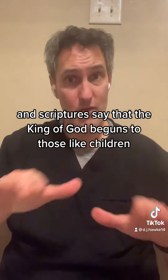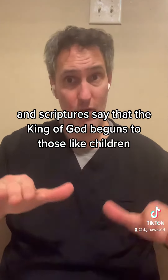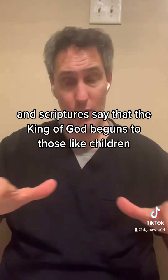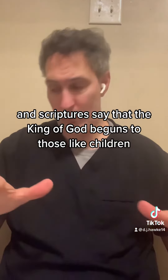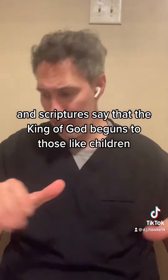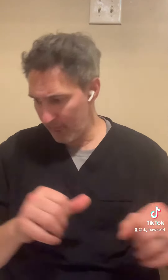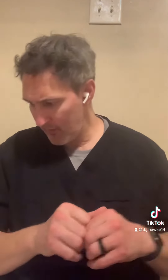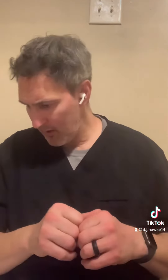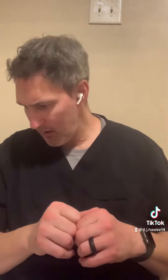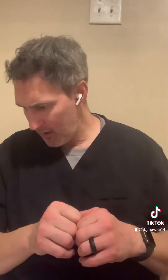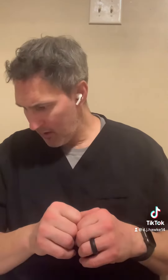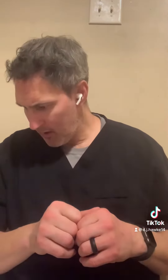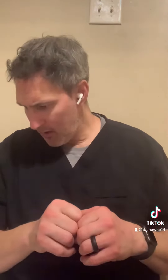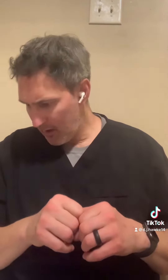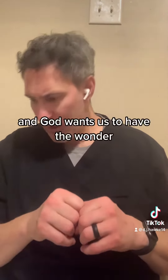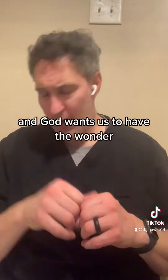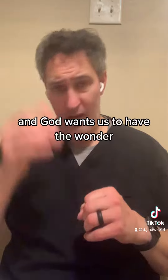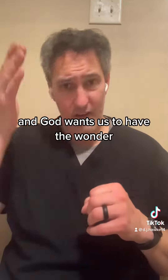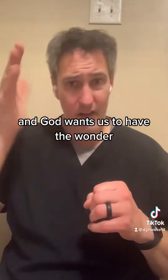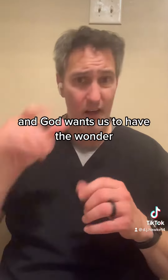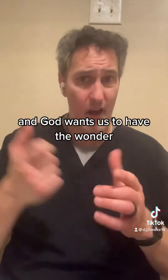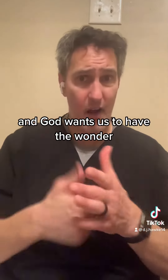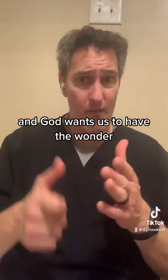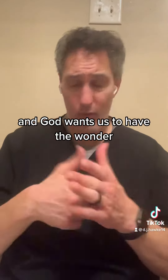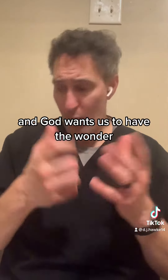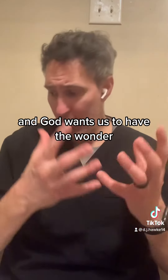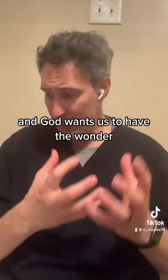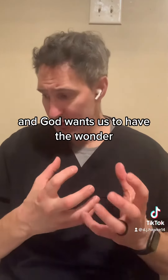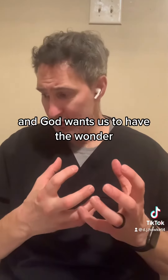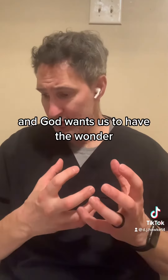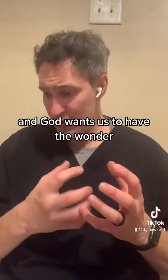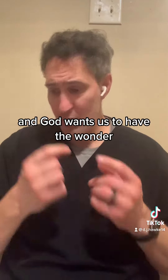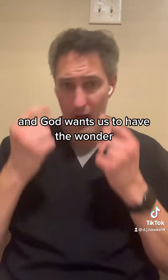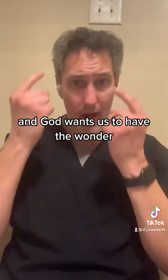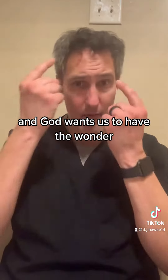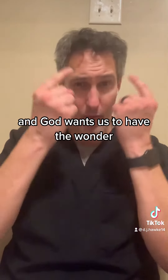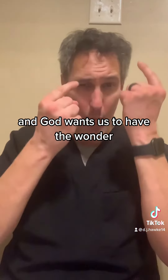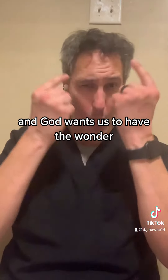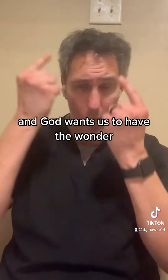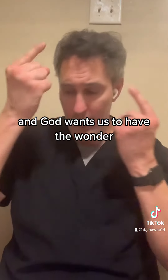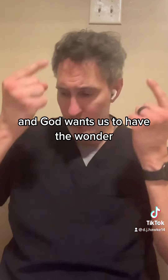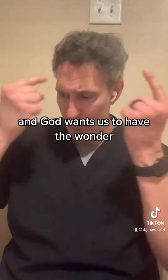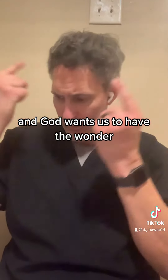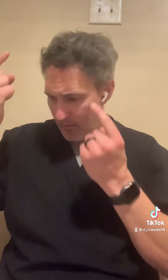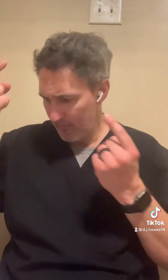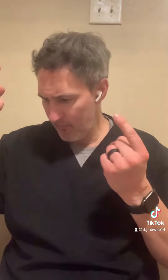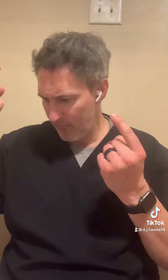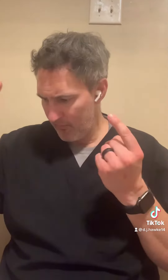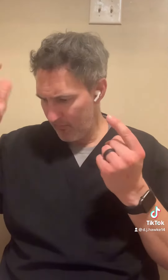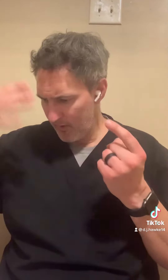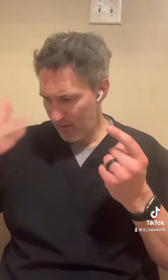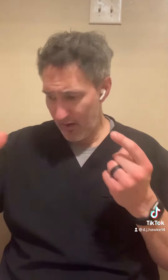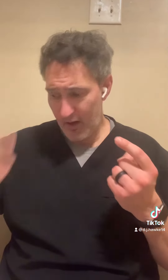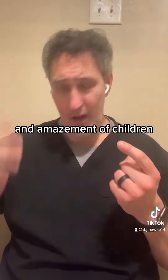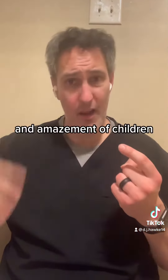children. And God often wants us to have the wonder and